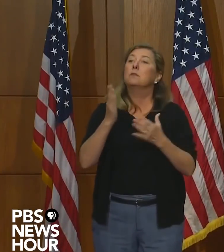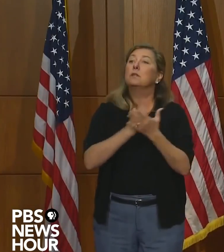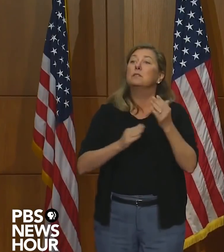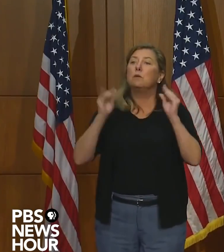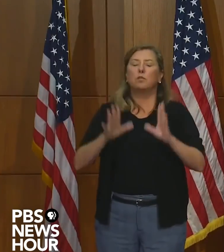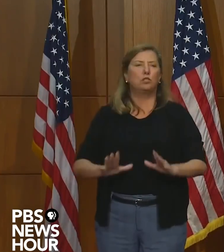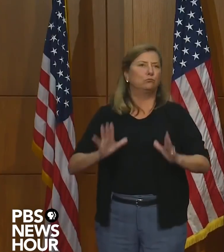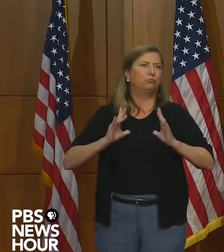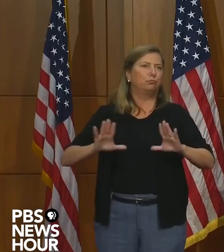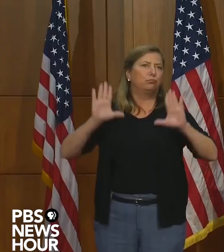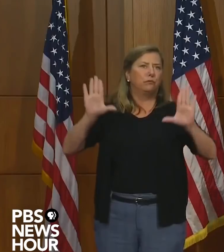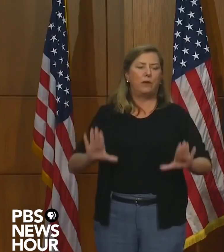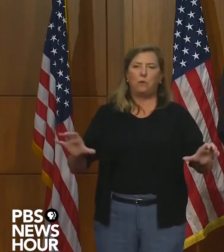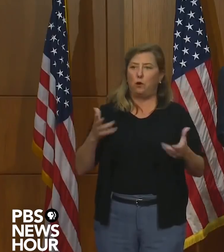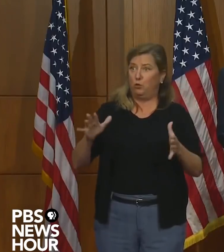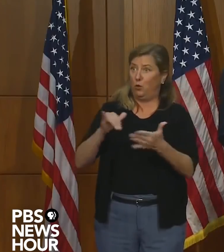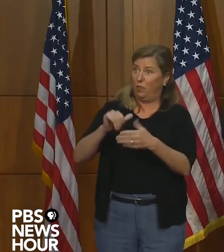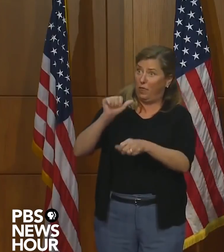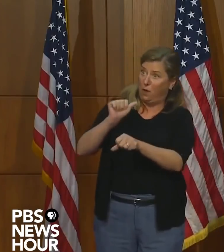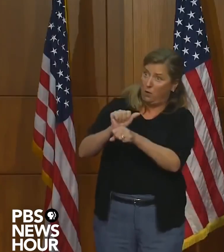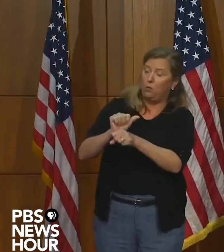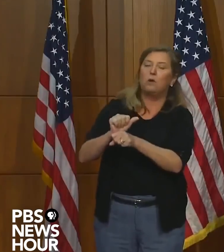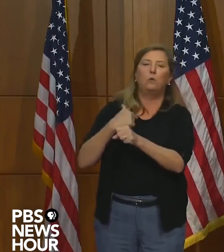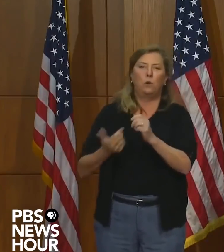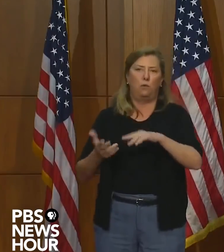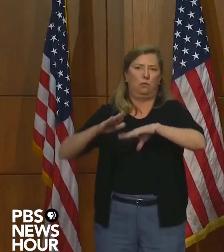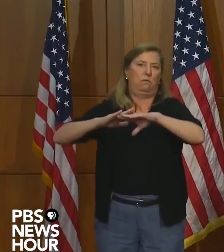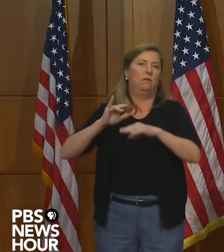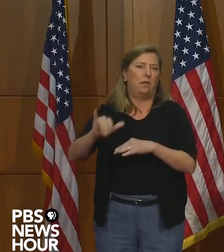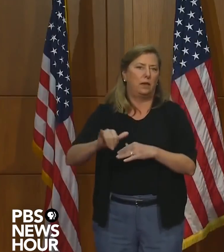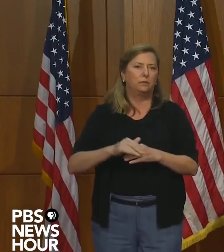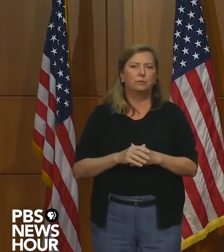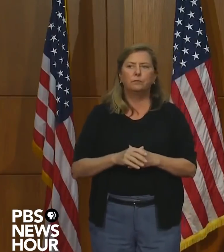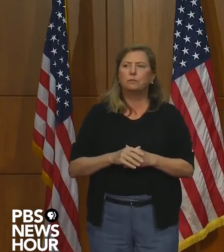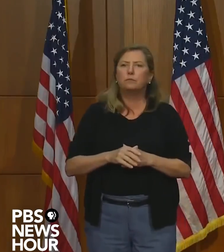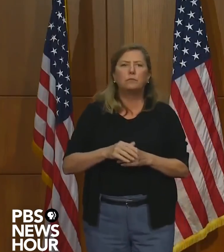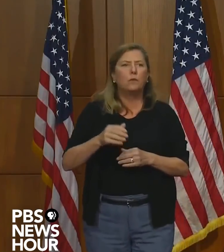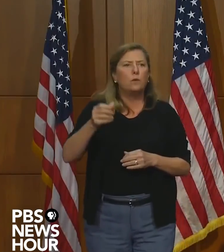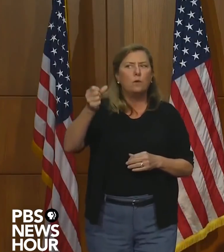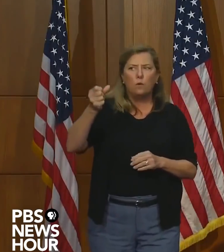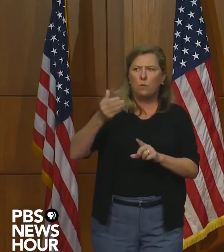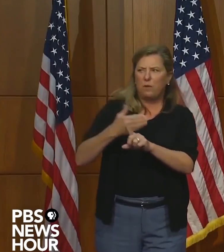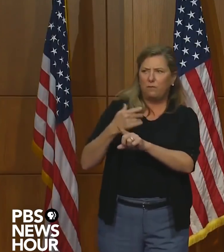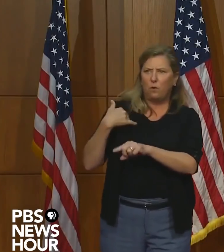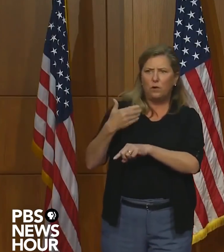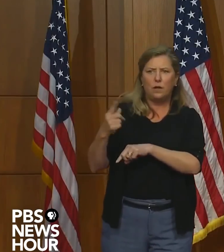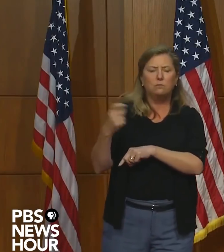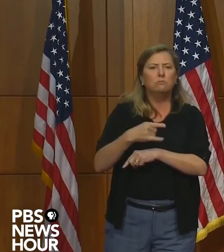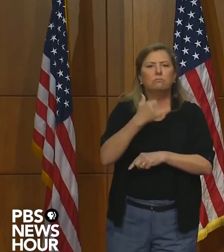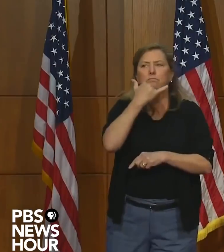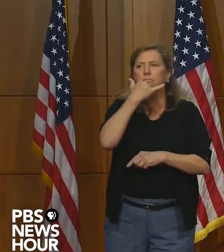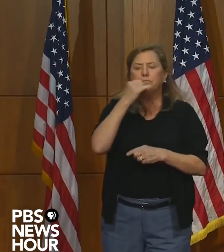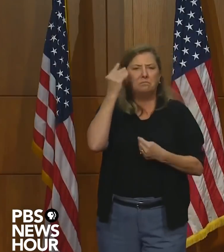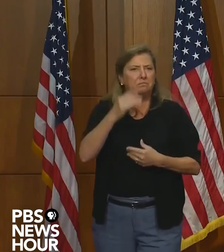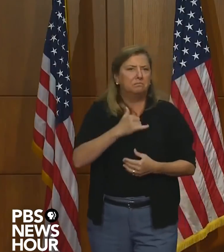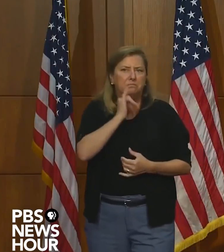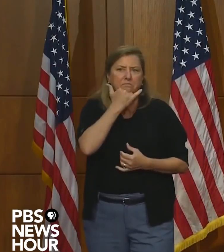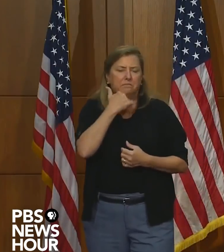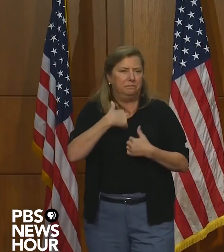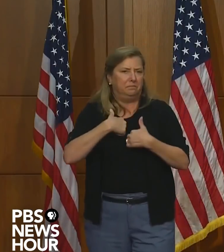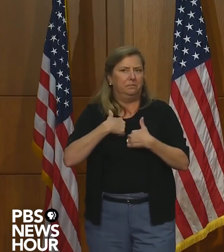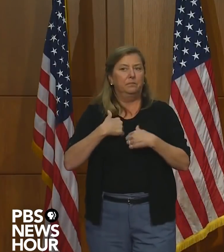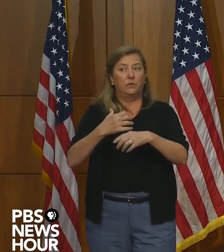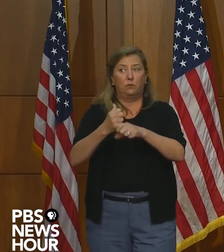work already and will continue to build upon that. Thank you. we take the next question, I misspoke about, uh,